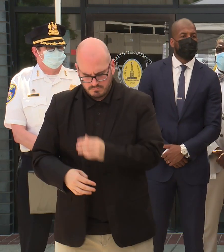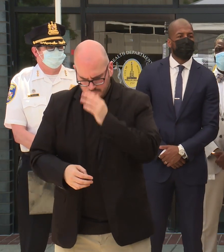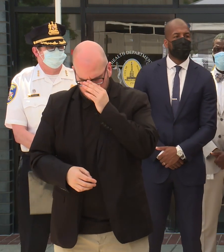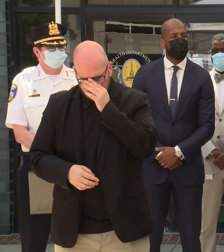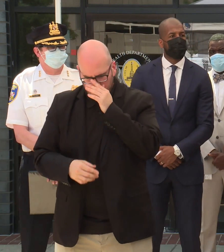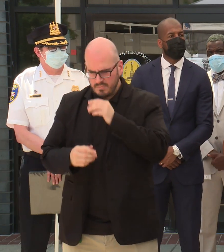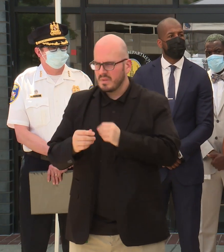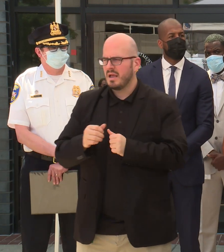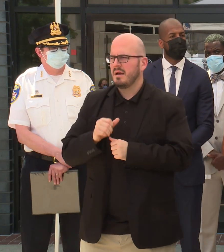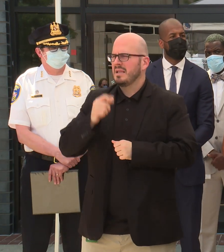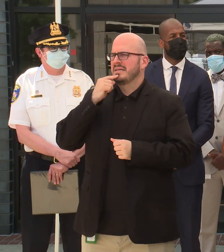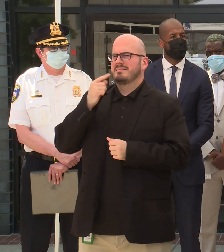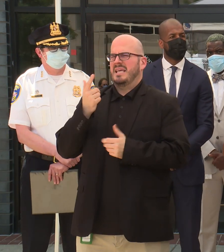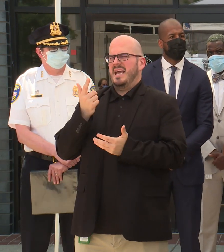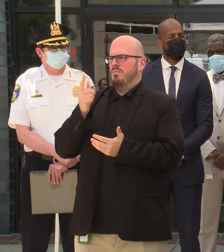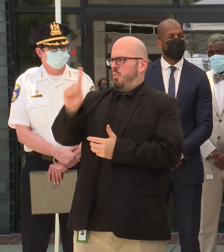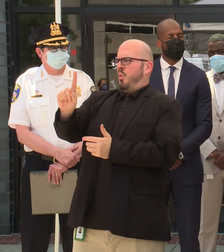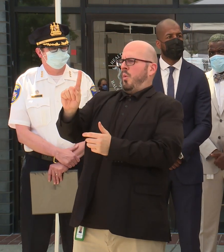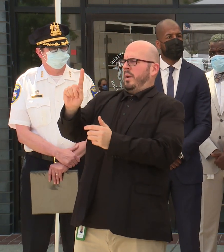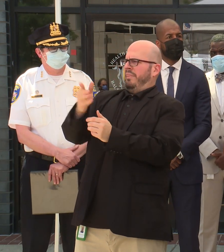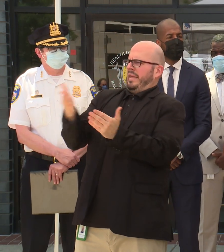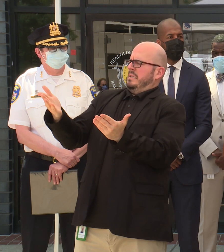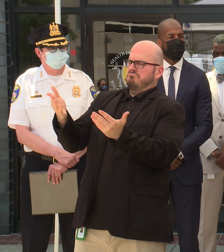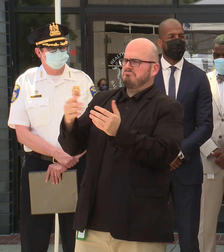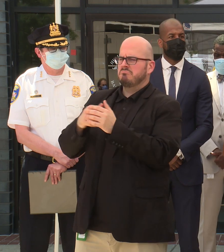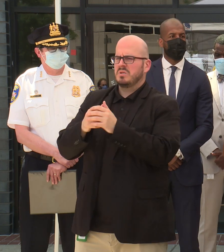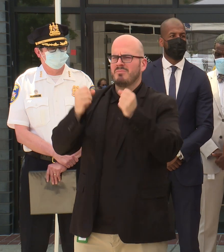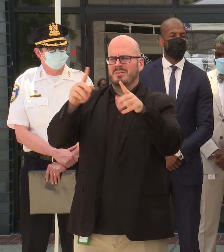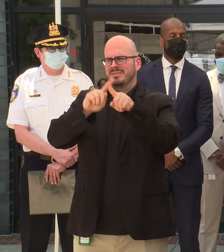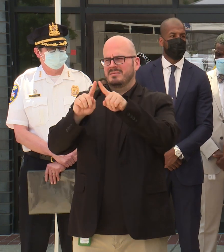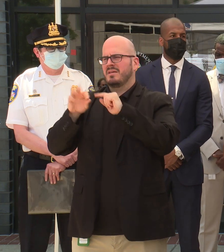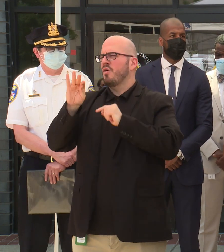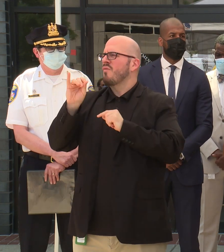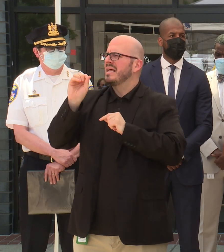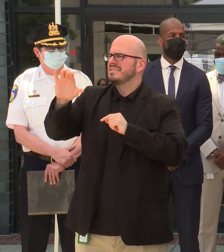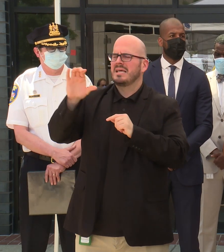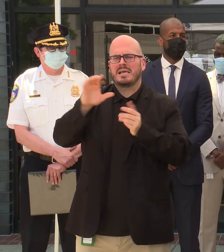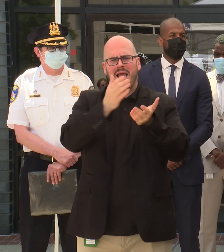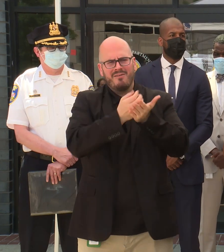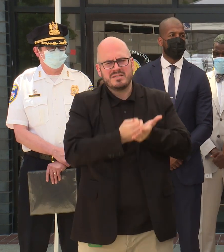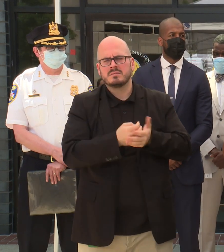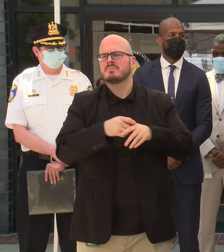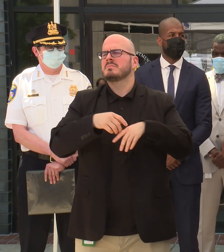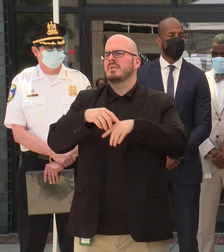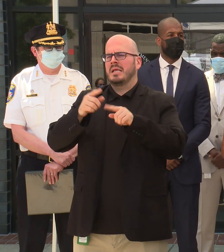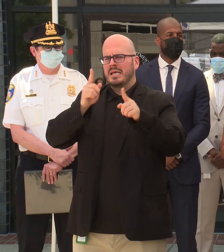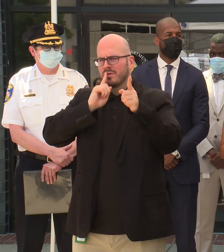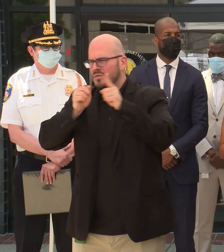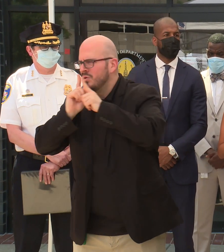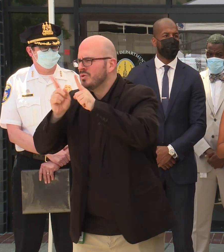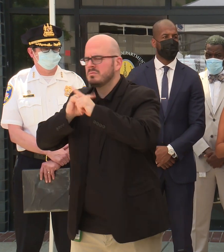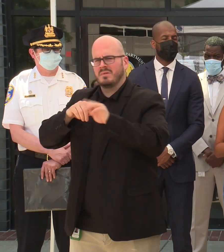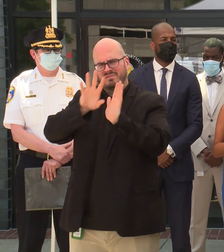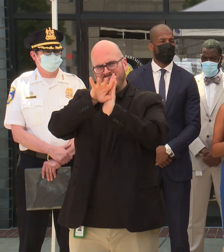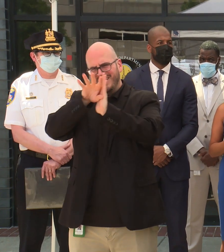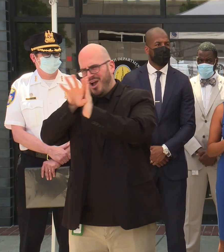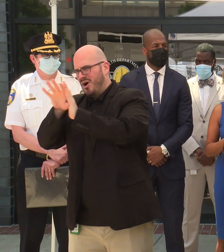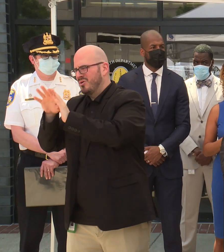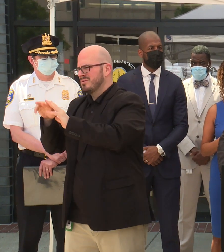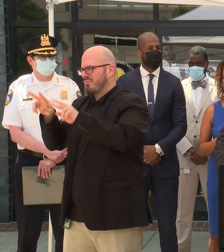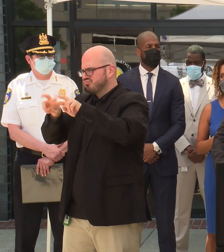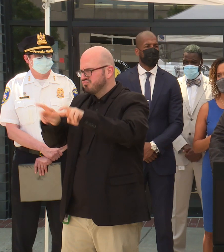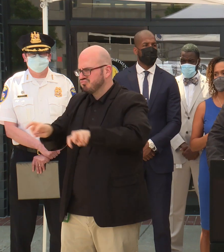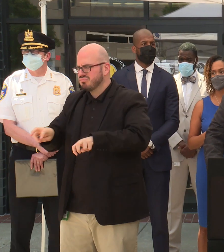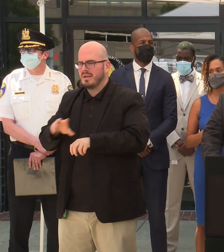So I wouldn't say it was just one thing. It's multiple. It's forensic evidence. It's interviews. It's video. And as the deputy mentioned before, good old